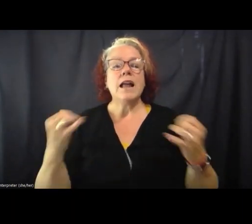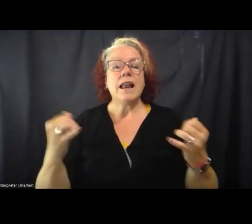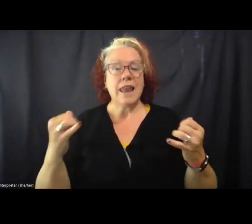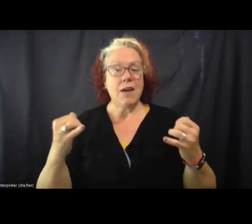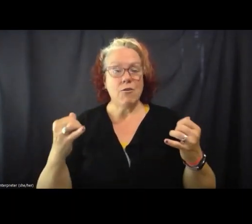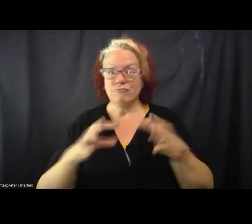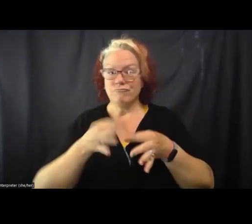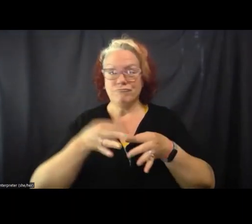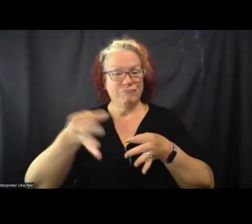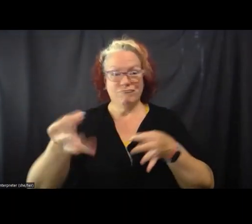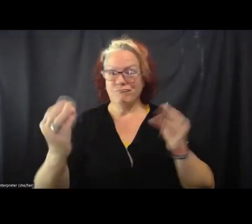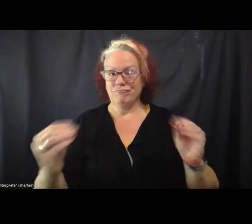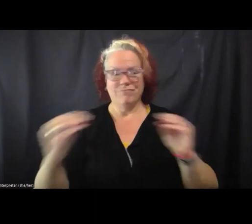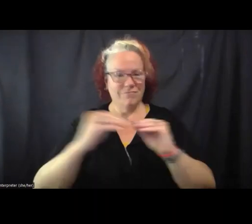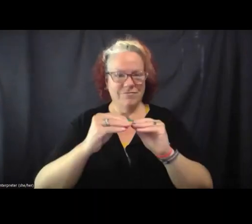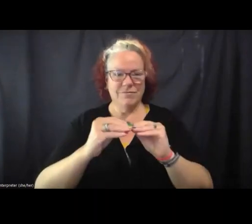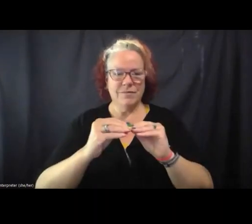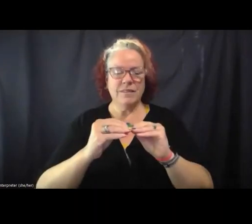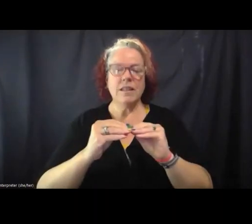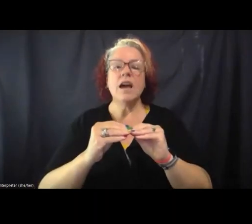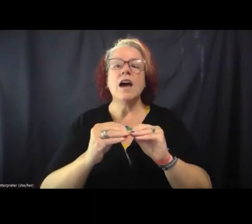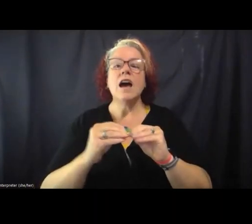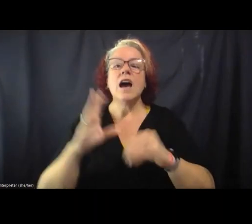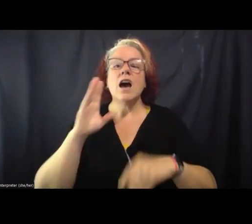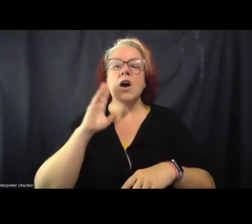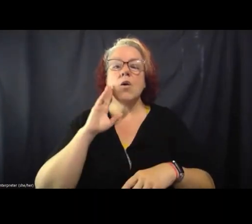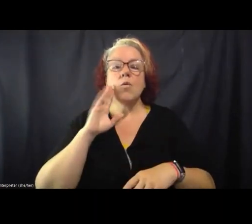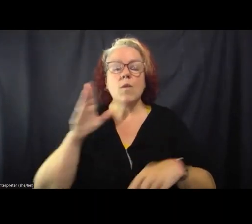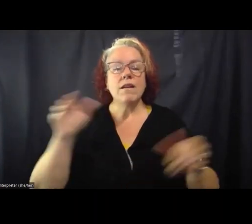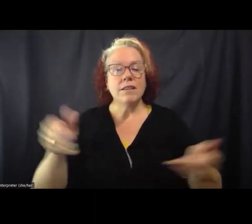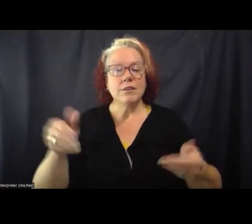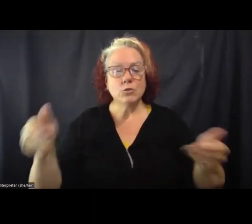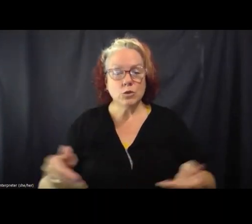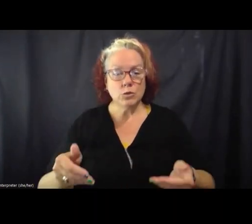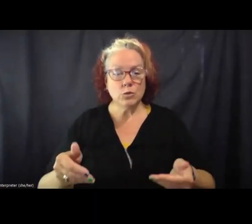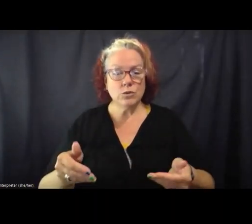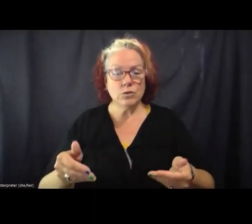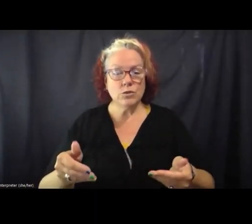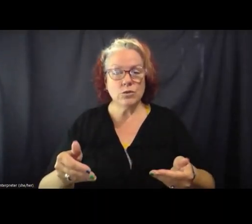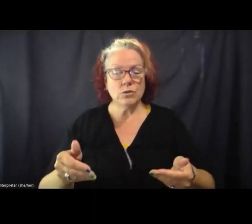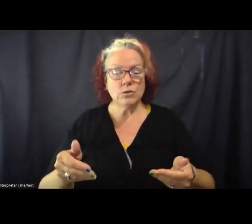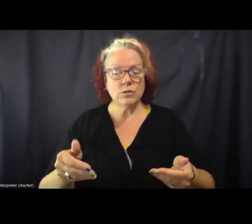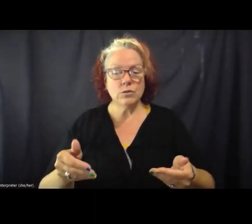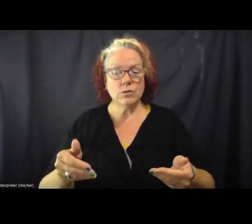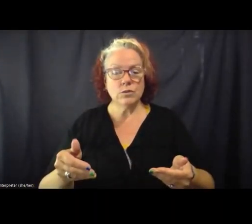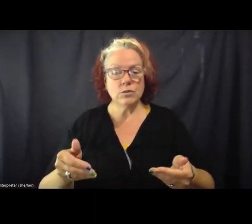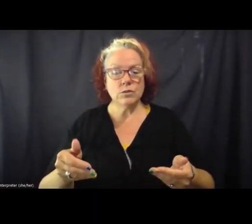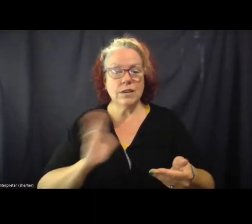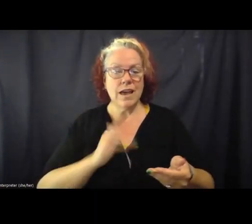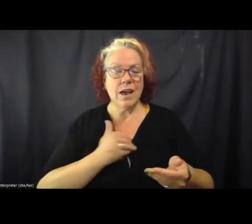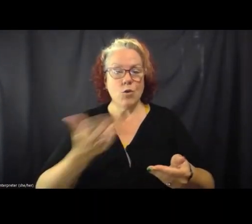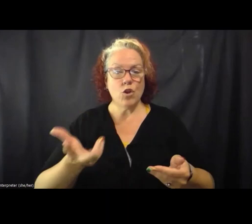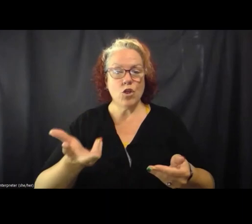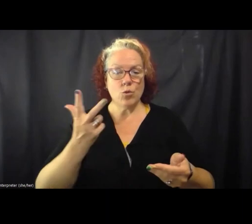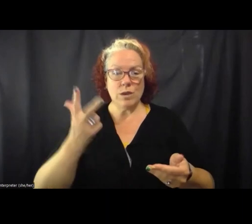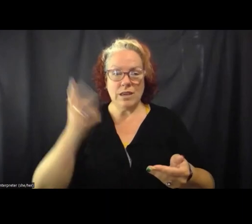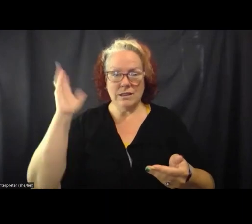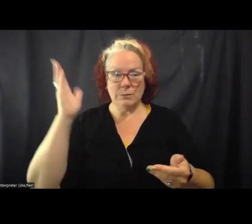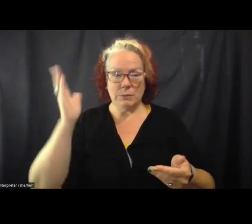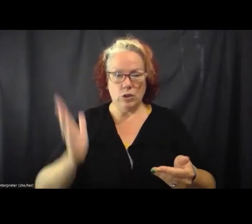further ado, I'm going to introduce our three speakers.